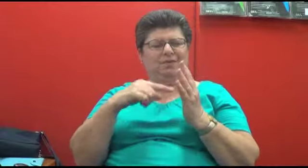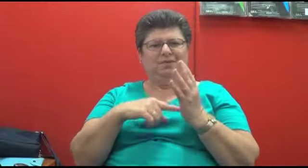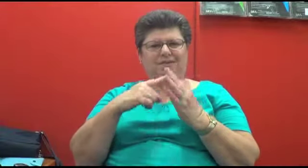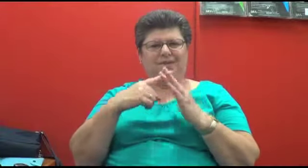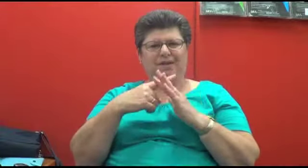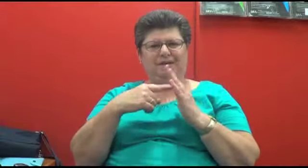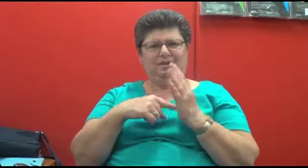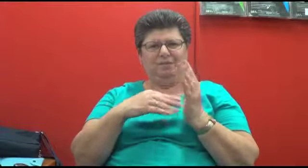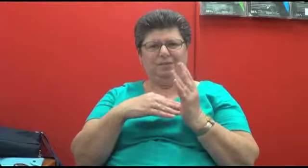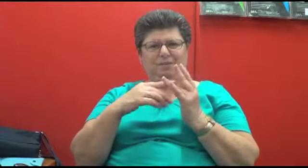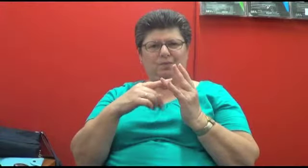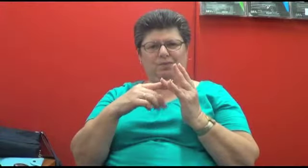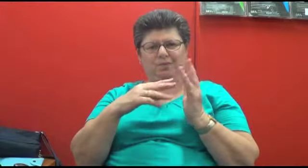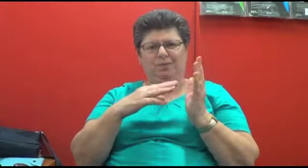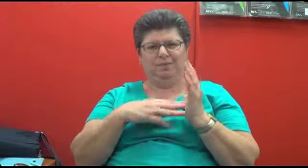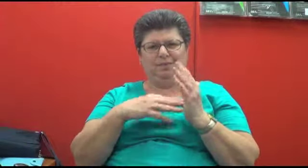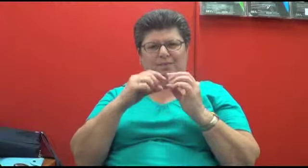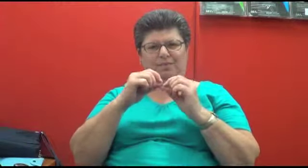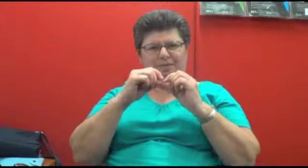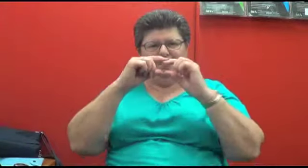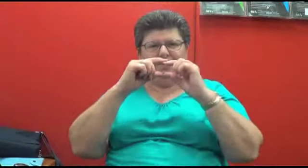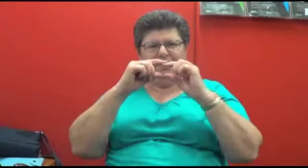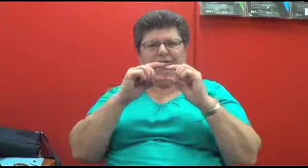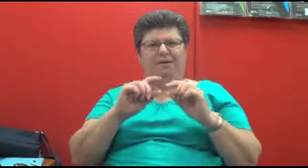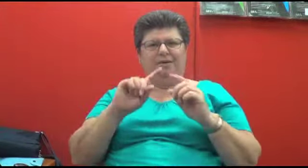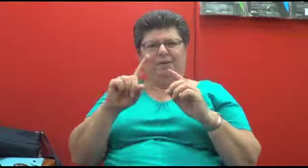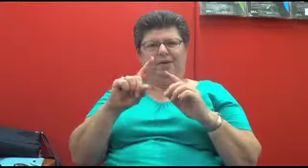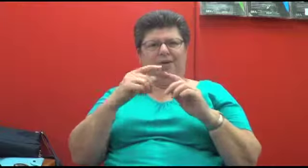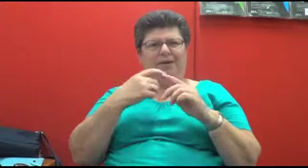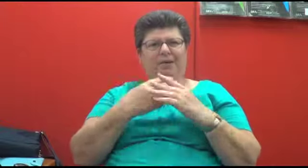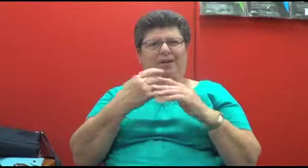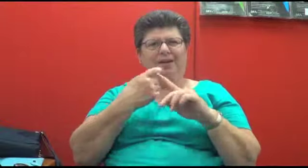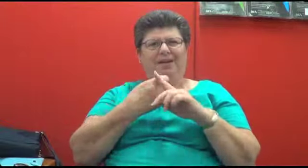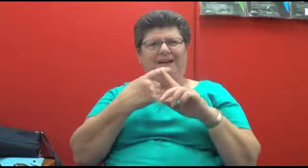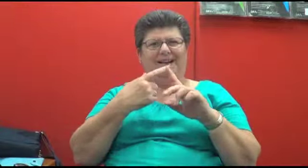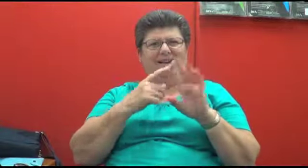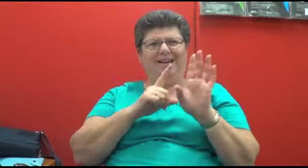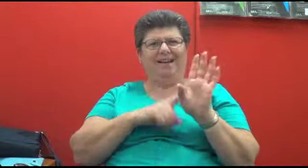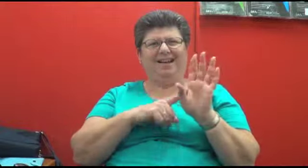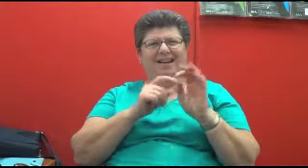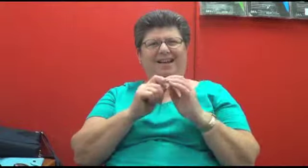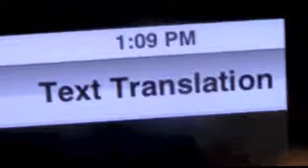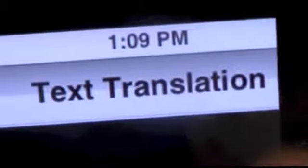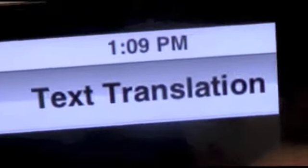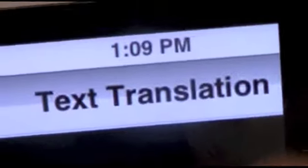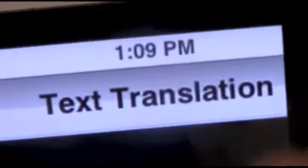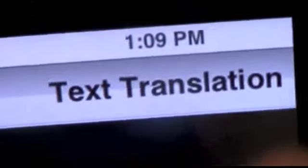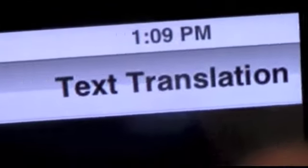and I couldn't enlarge it. I ended up having to attach a separate keyboard, but it was a very tricky process.